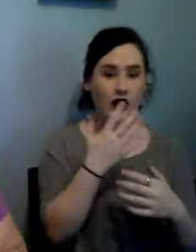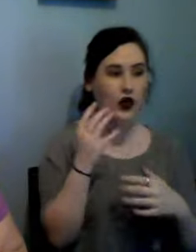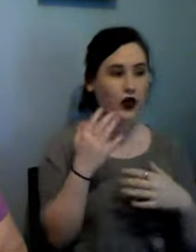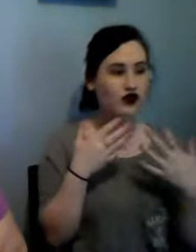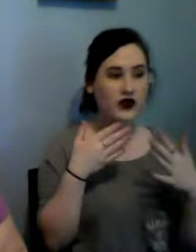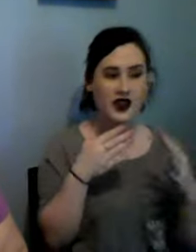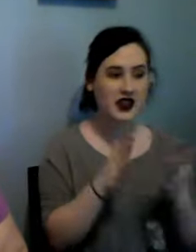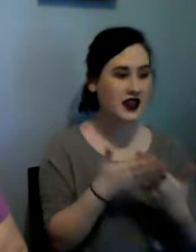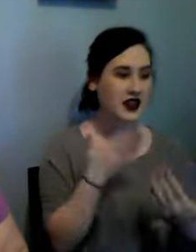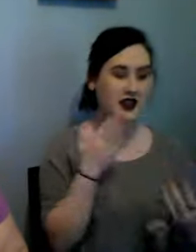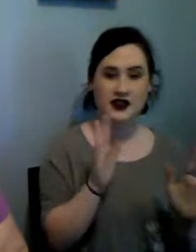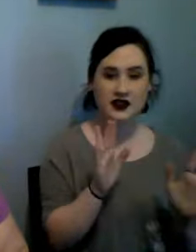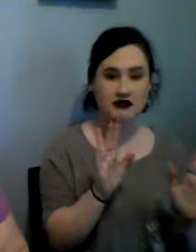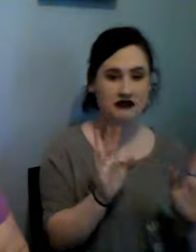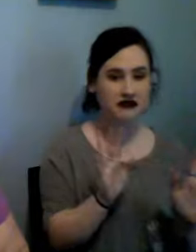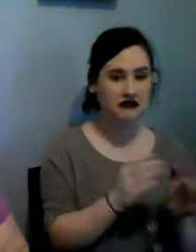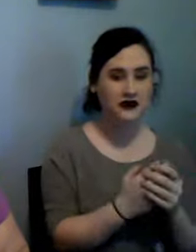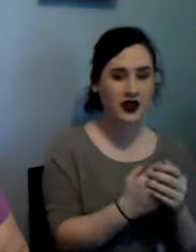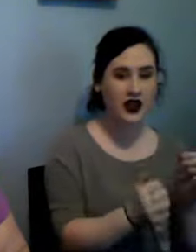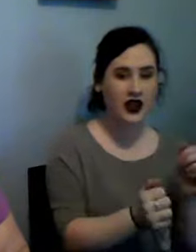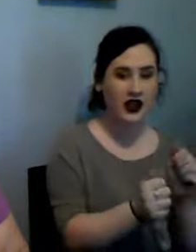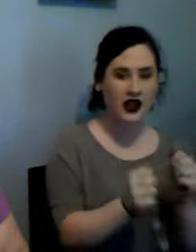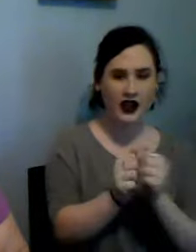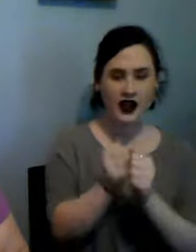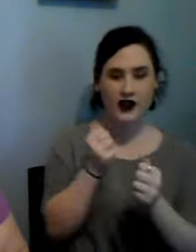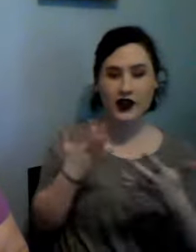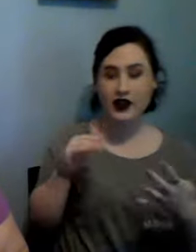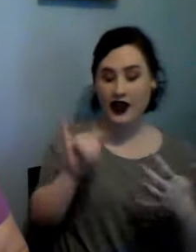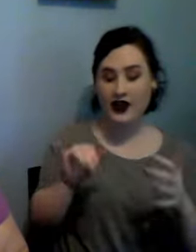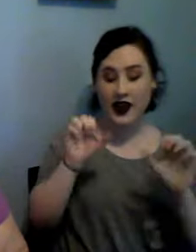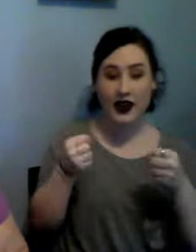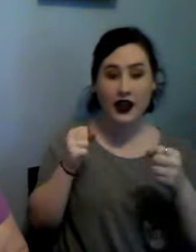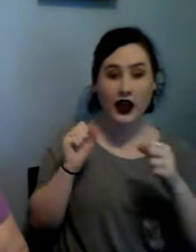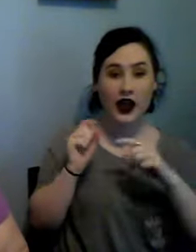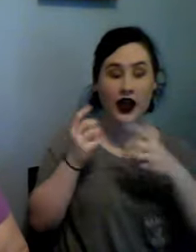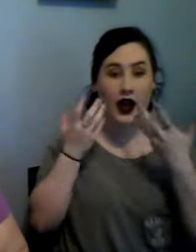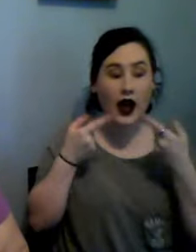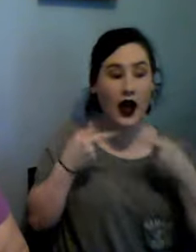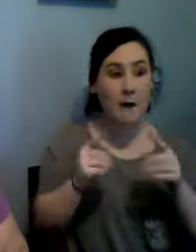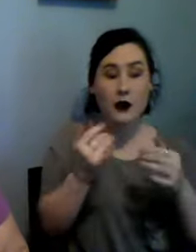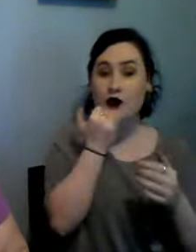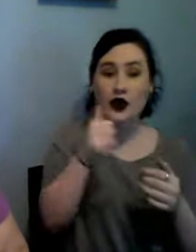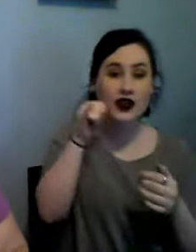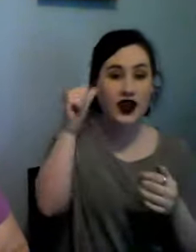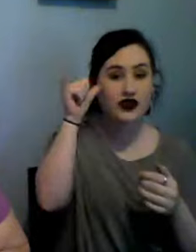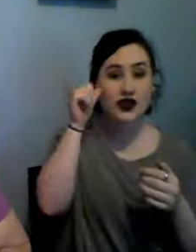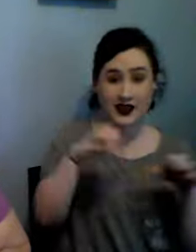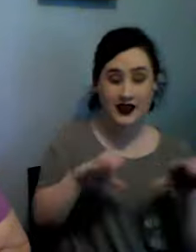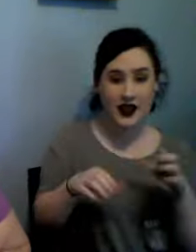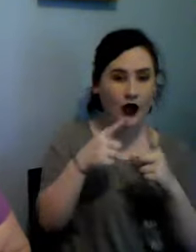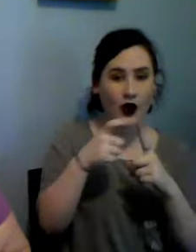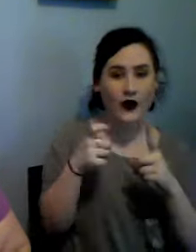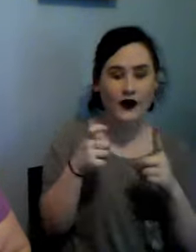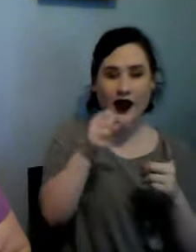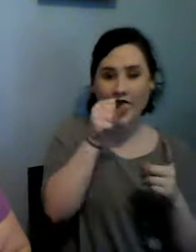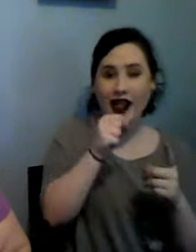smooth everything that could have went wrong yesterday did from the